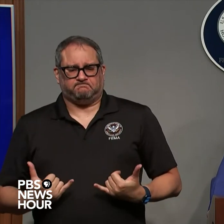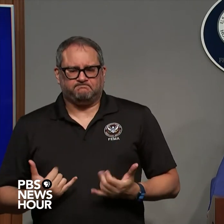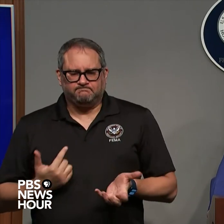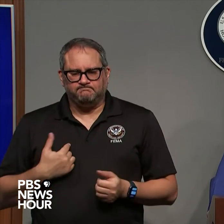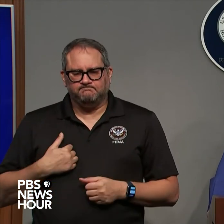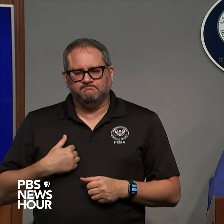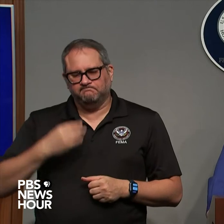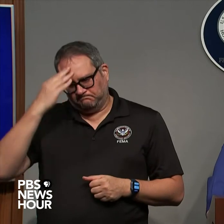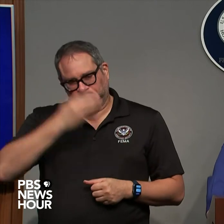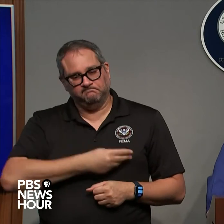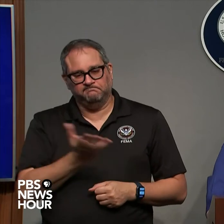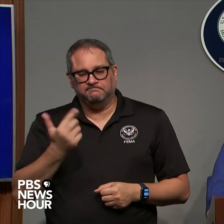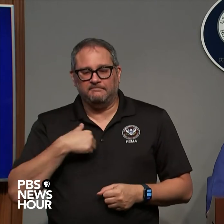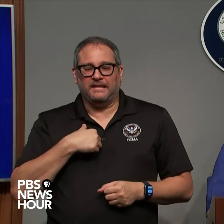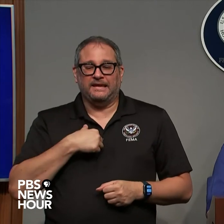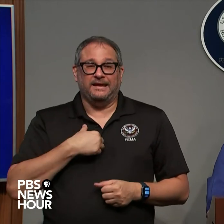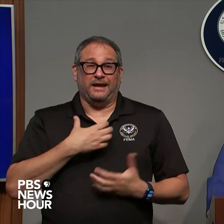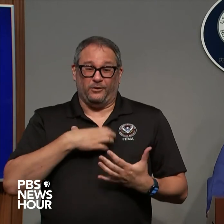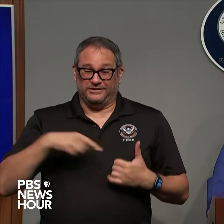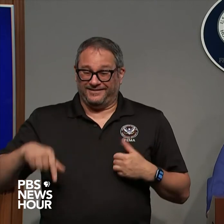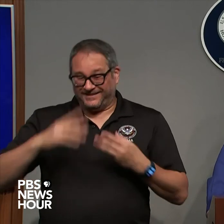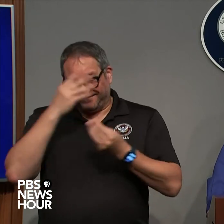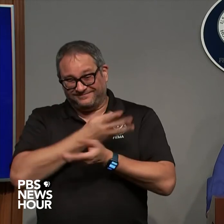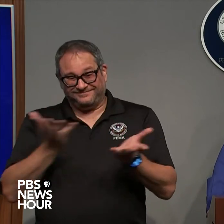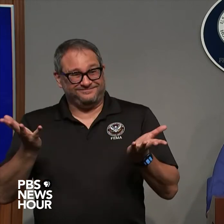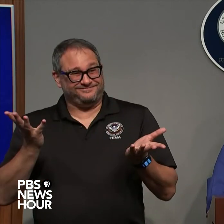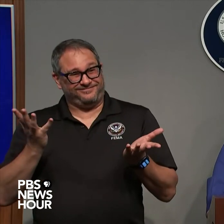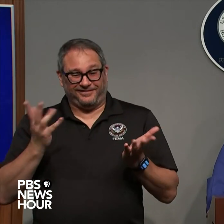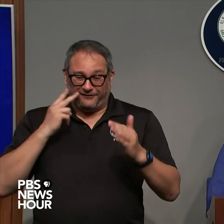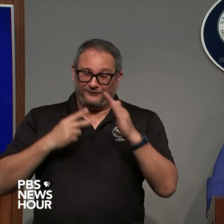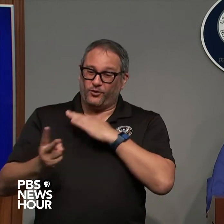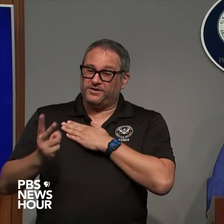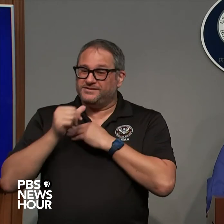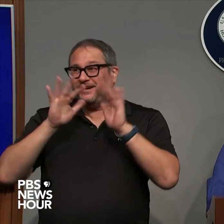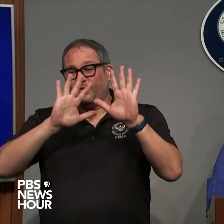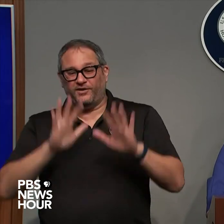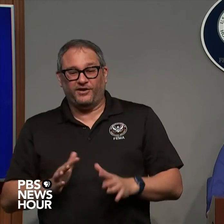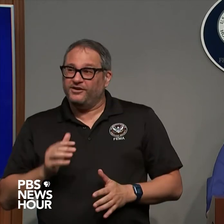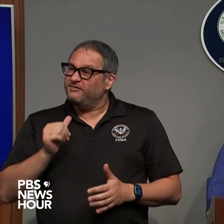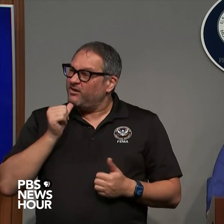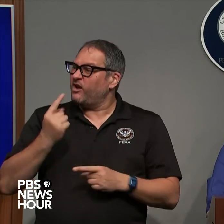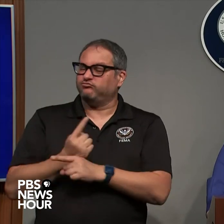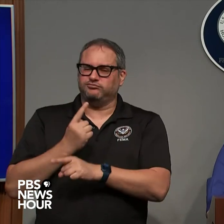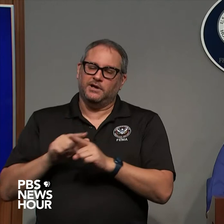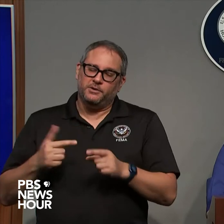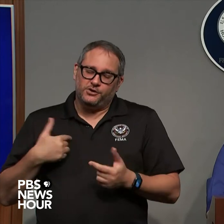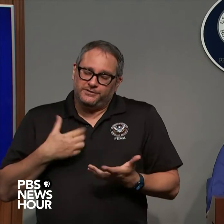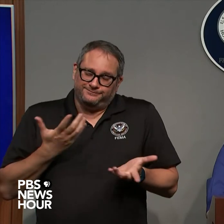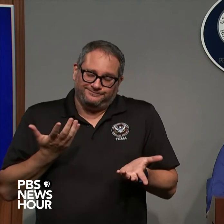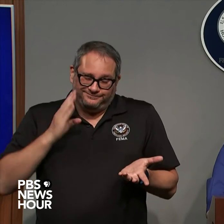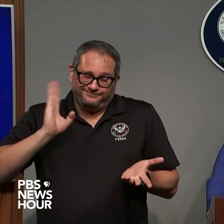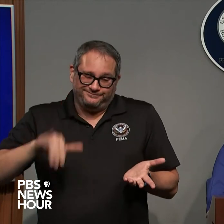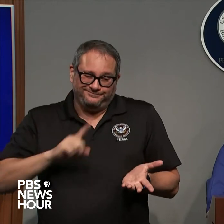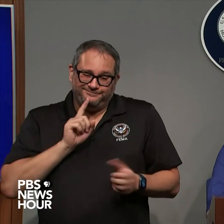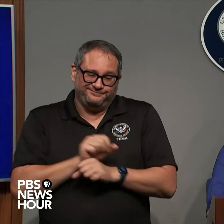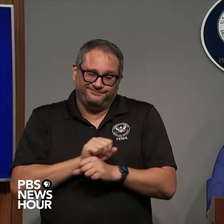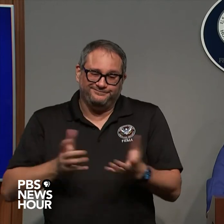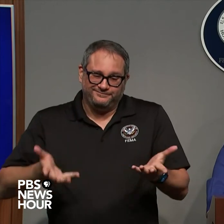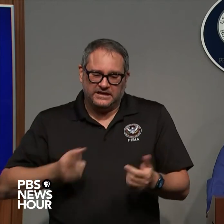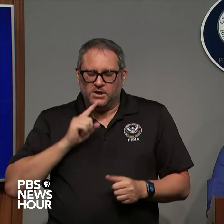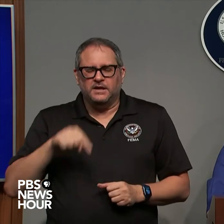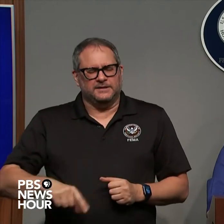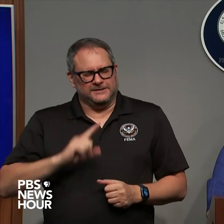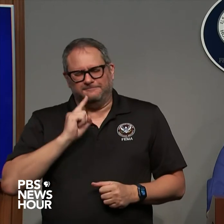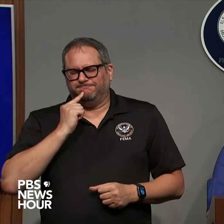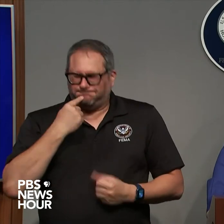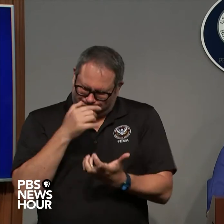to deliver um you know you really look at this I wish this wasn't a forecast that that's about to come true okay so this is a devastating storm